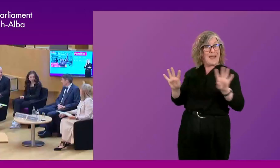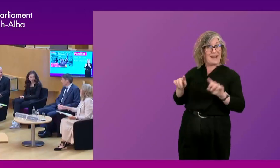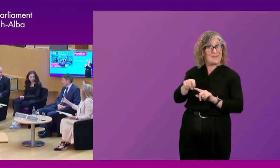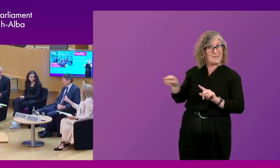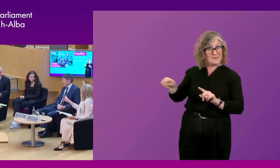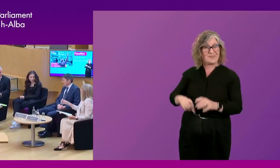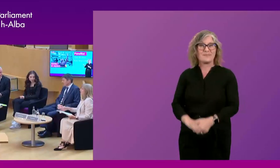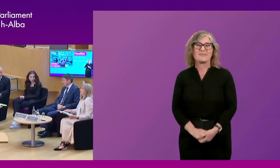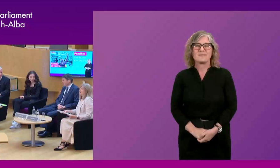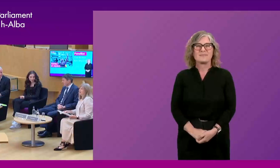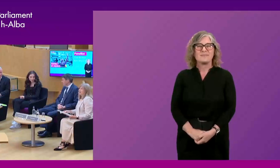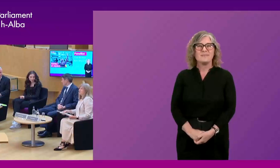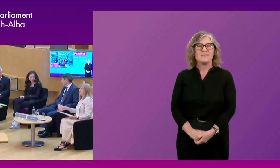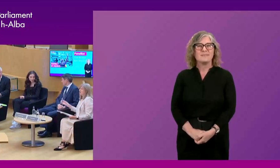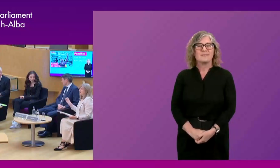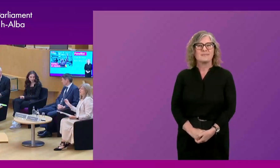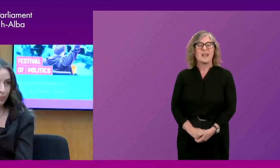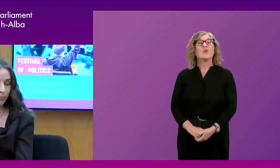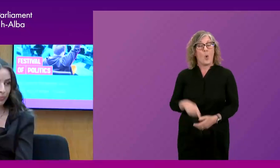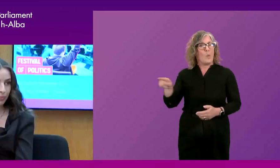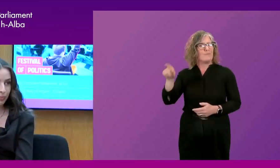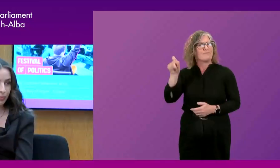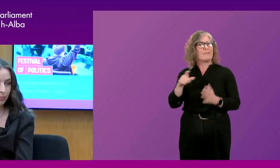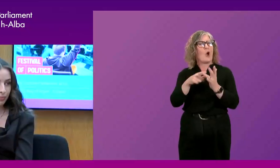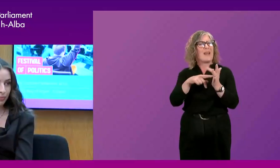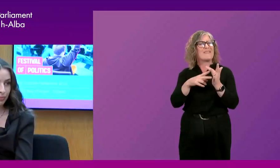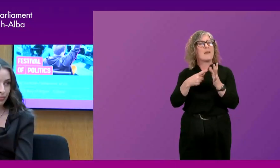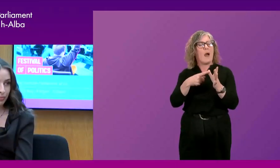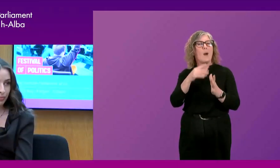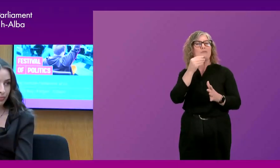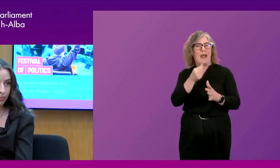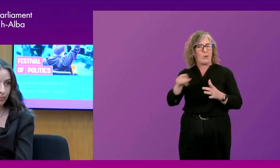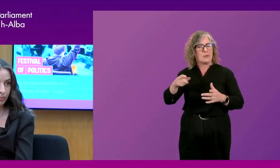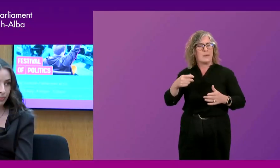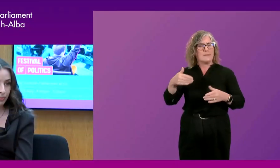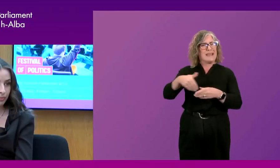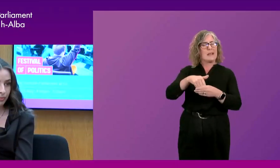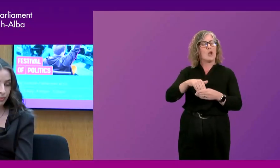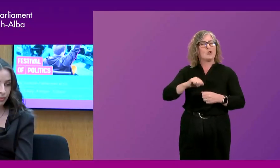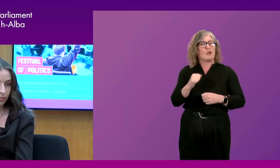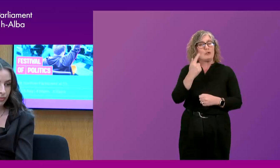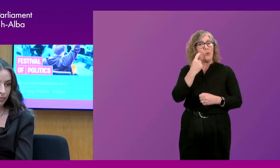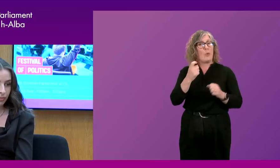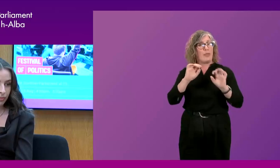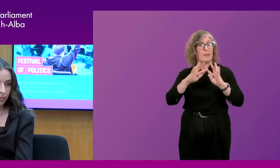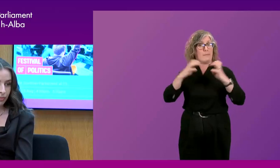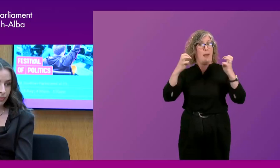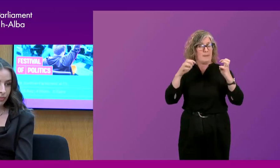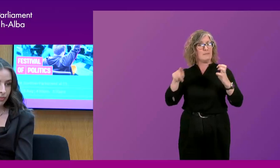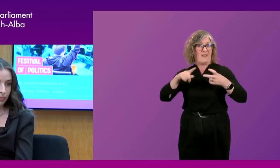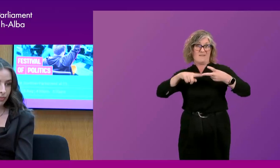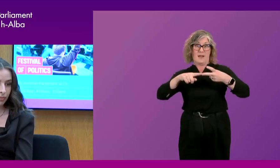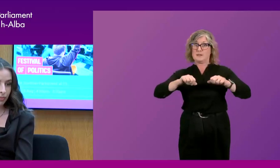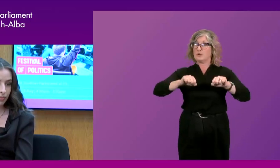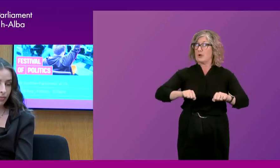us today is Olivia Brown. And Olivia is a member of the Scottish Youth Parliament. She's the Vice Chair of the Parliament